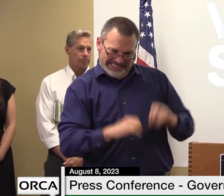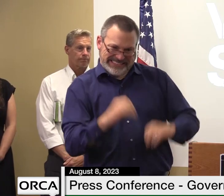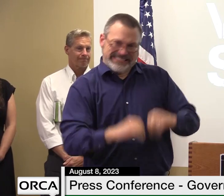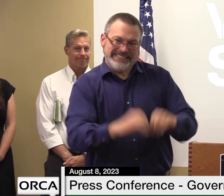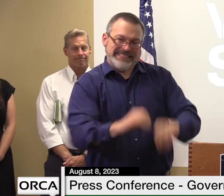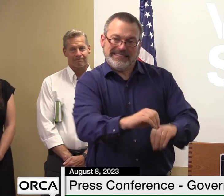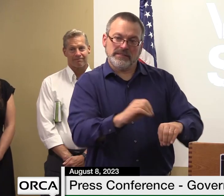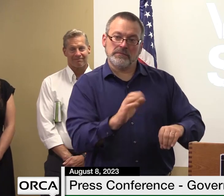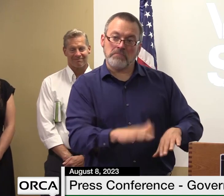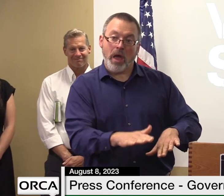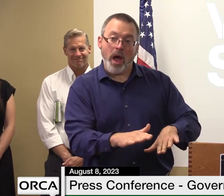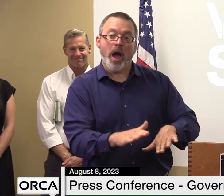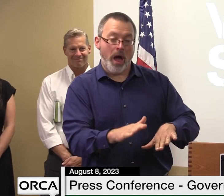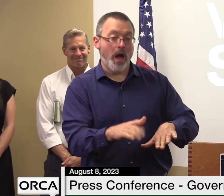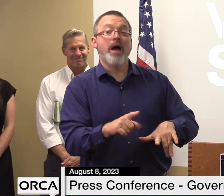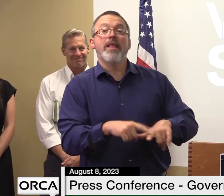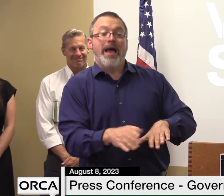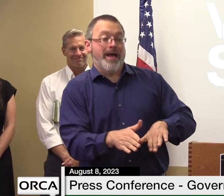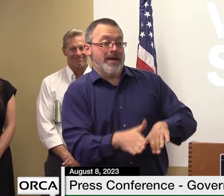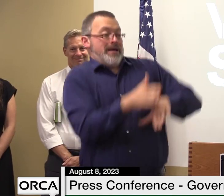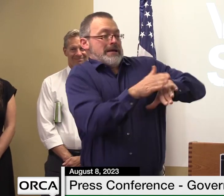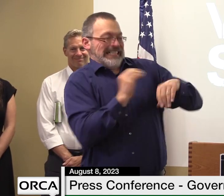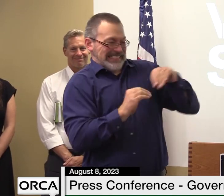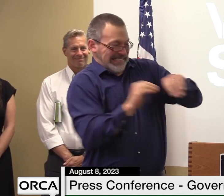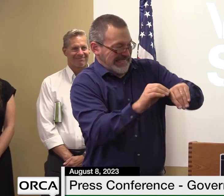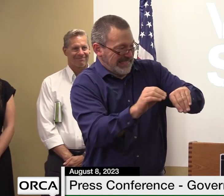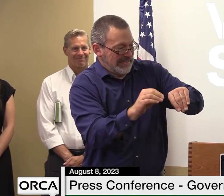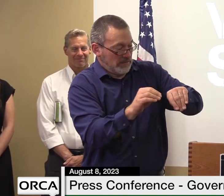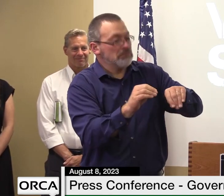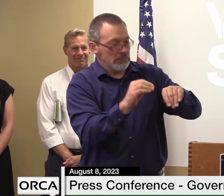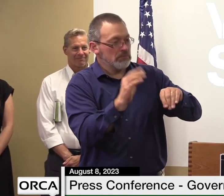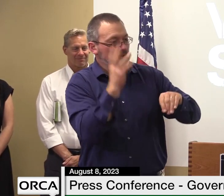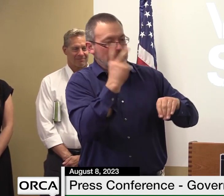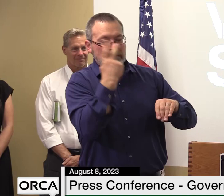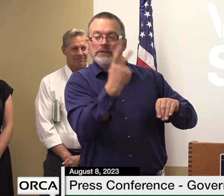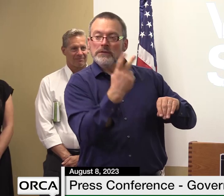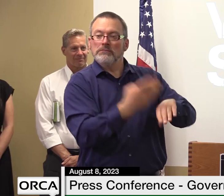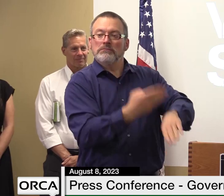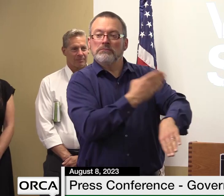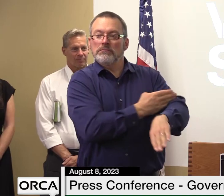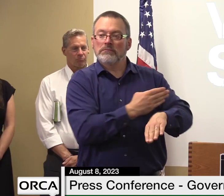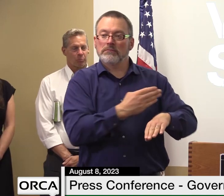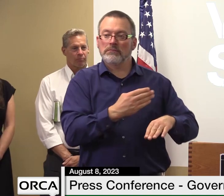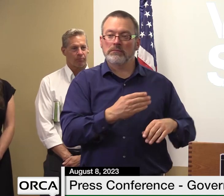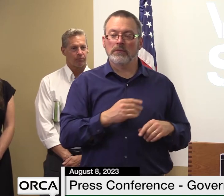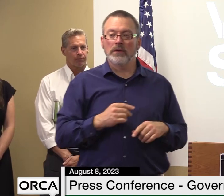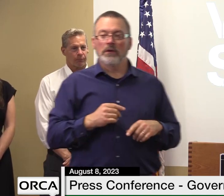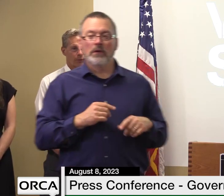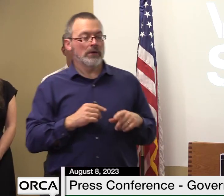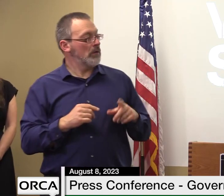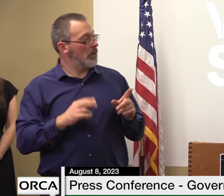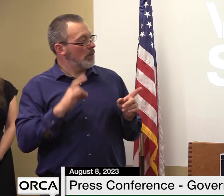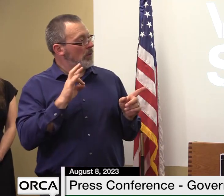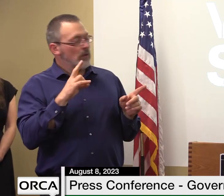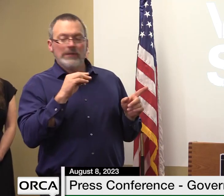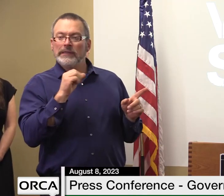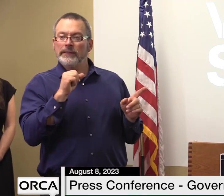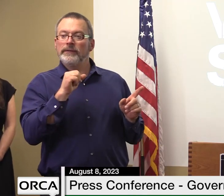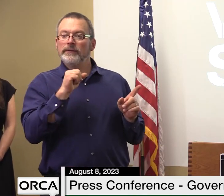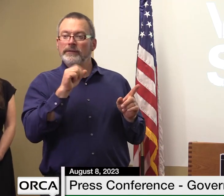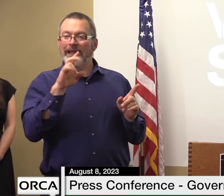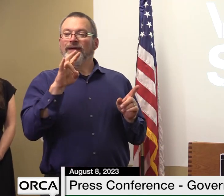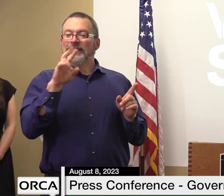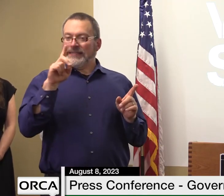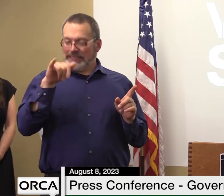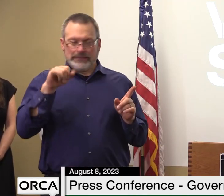i had a similar question when i was driving in past um i guess it's a question for joe